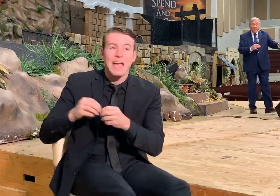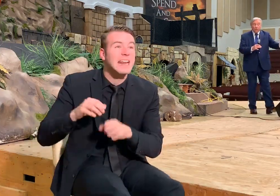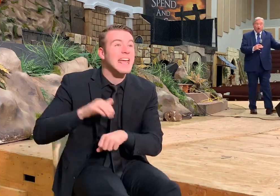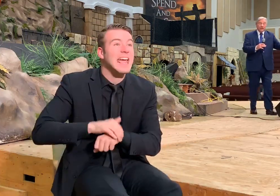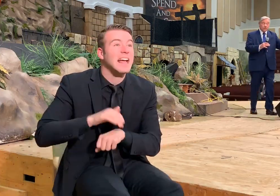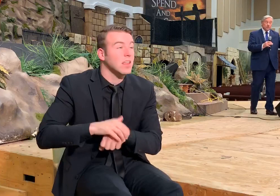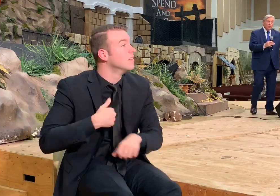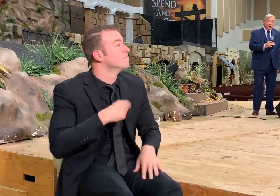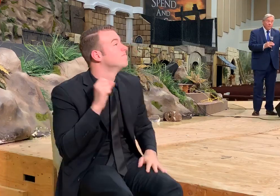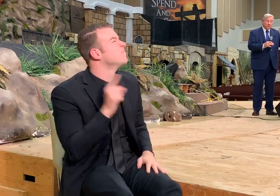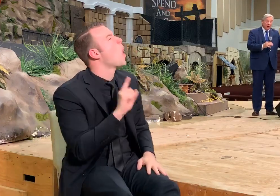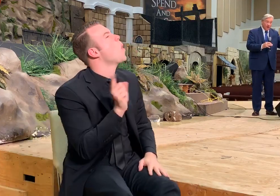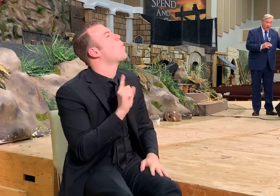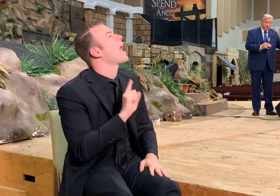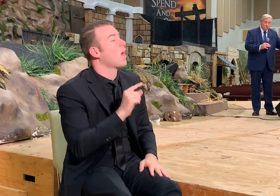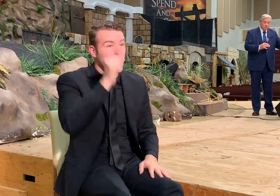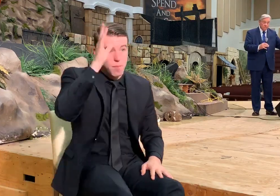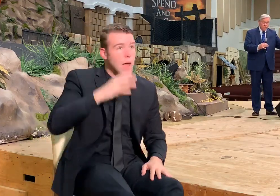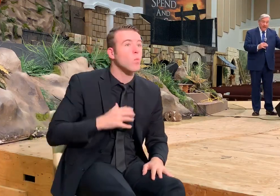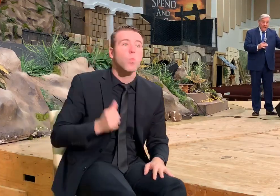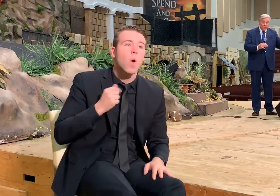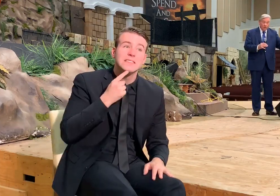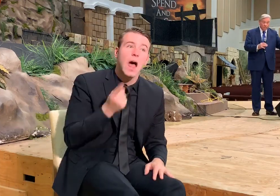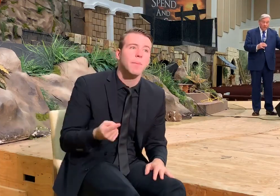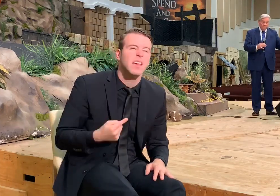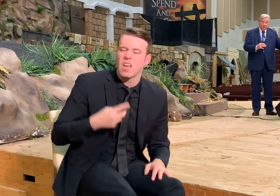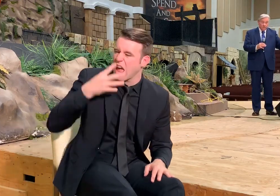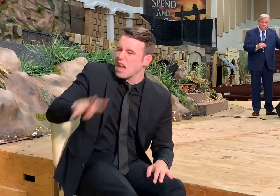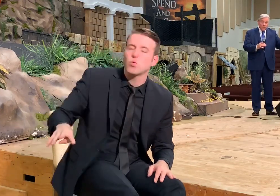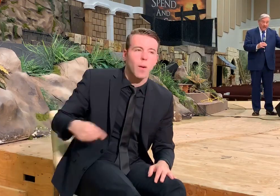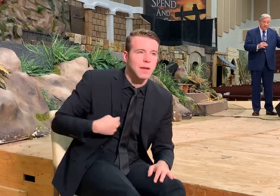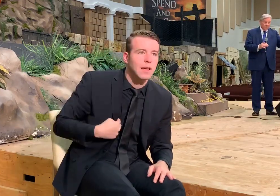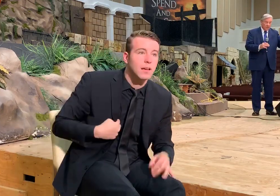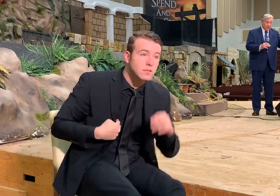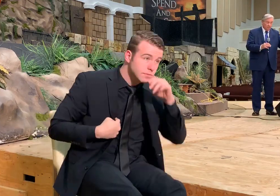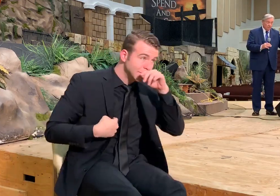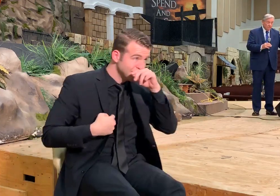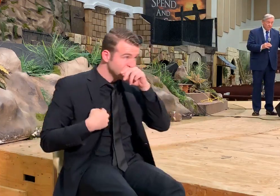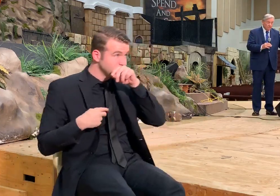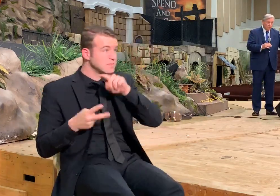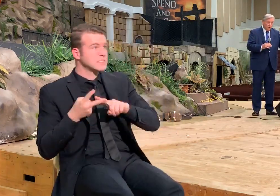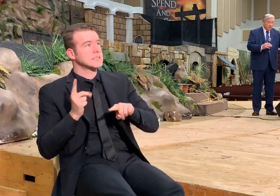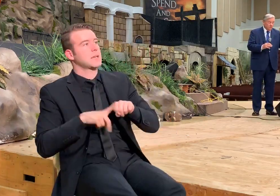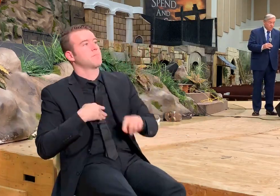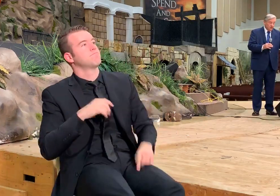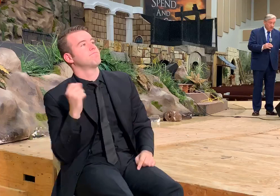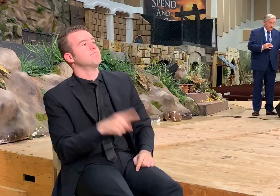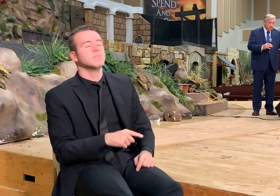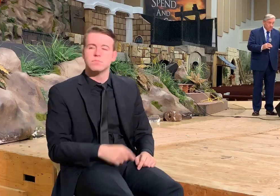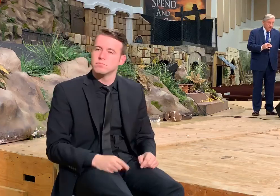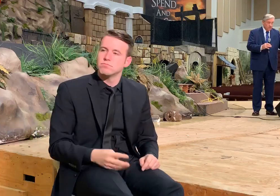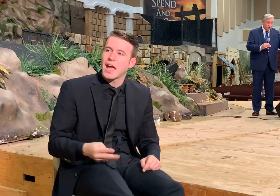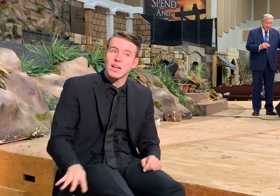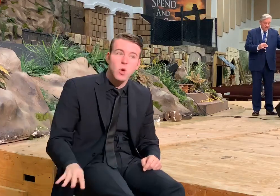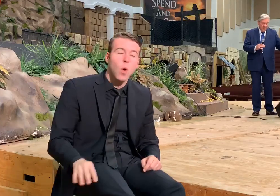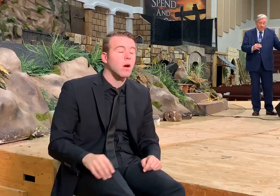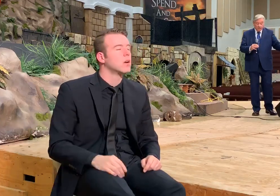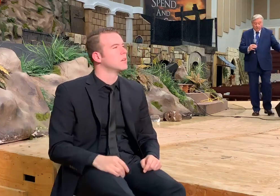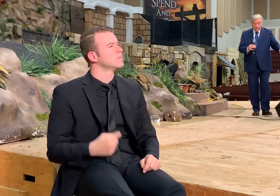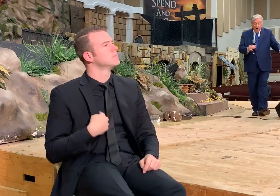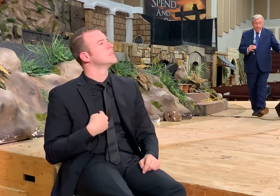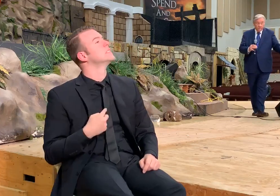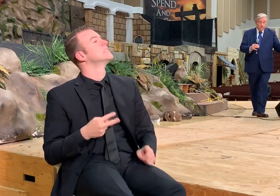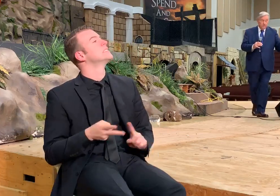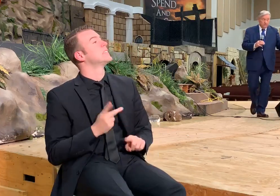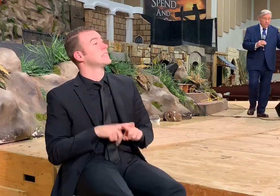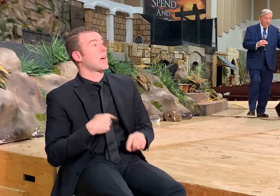wouldn't tell me where his, where he was buried. The guy ignored me. I asked him again. They ignored me again. The second time